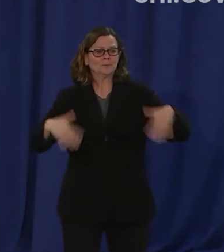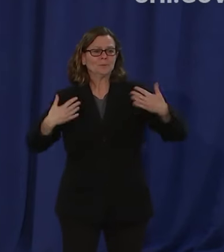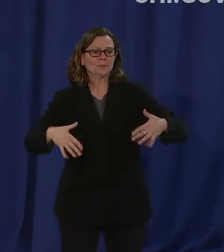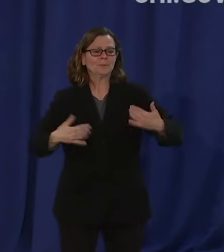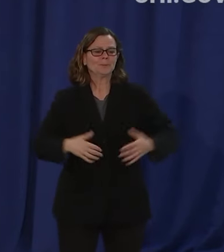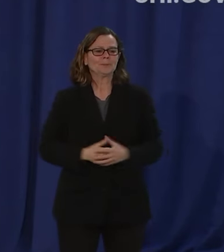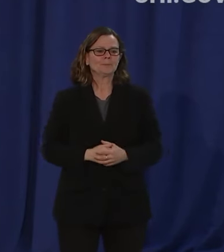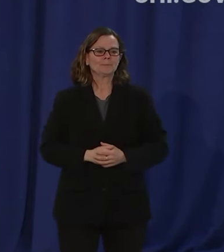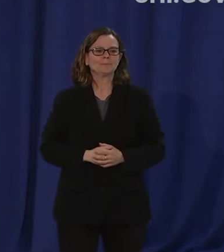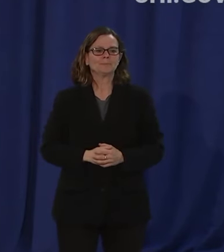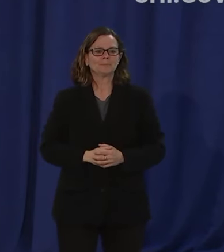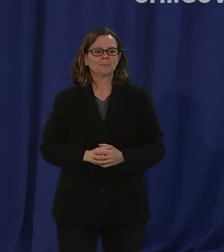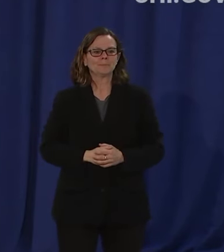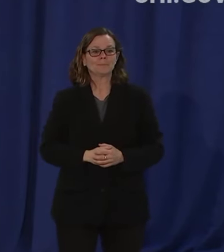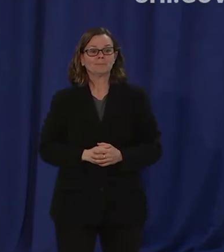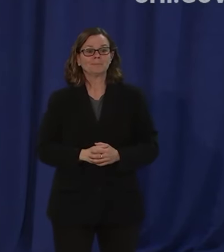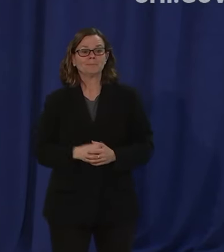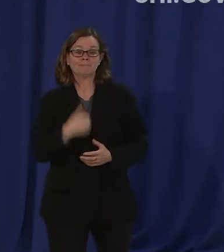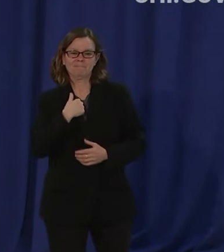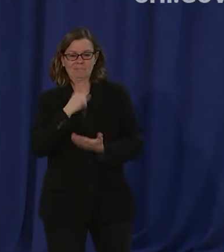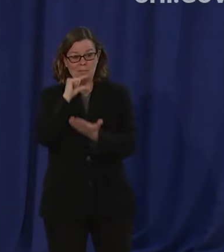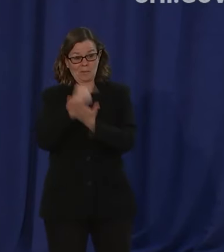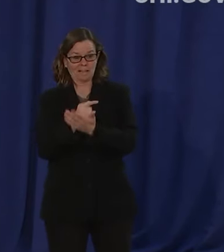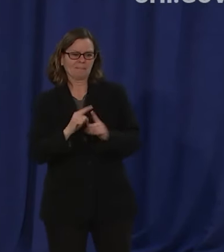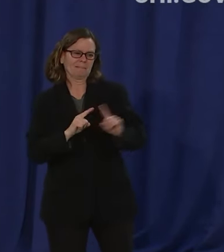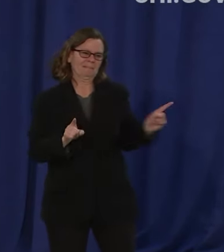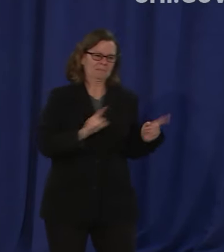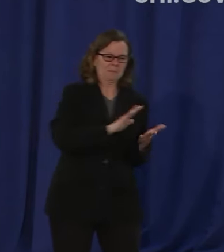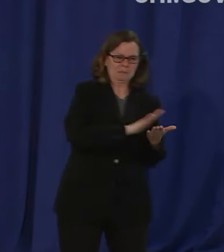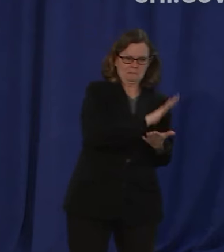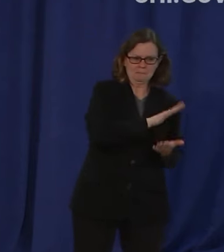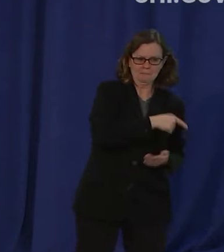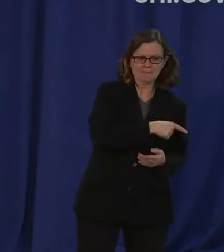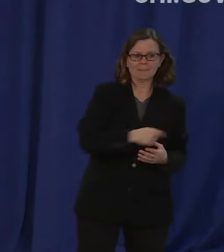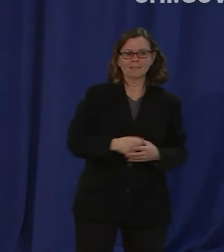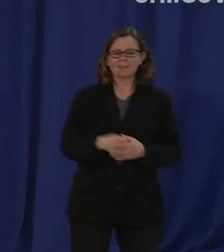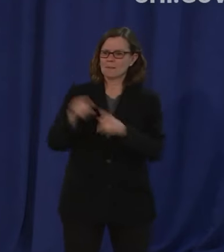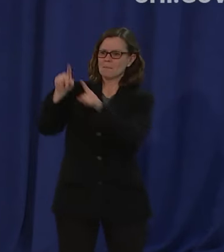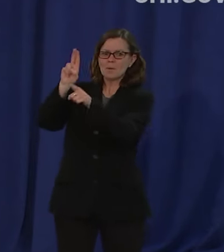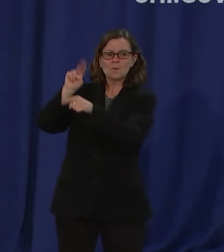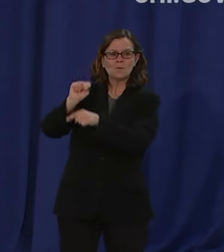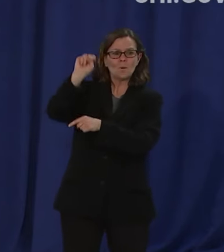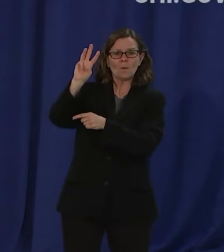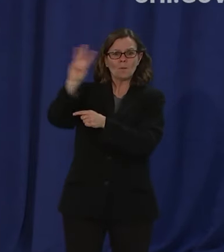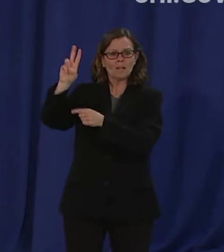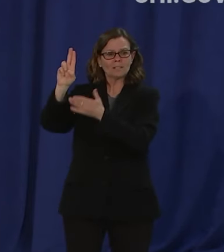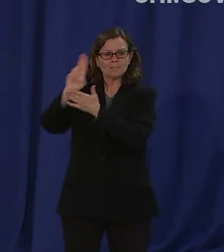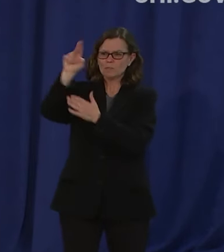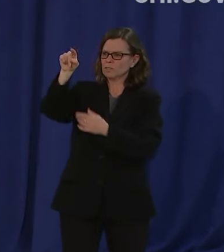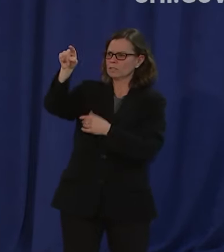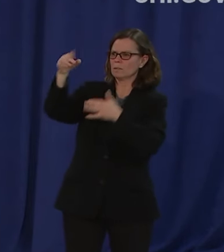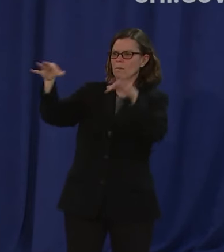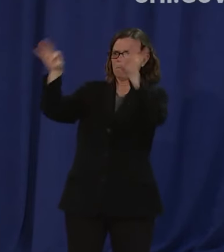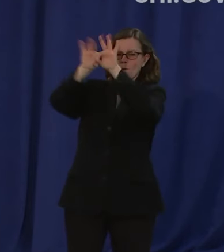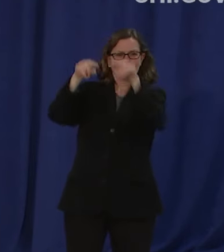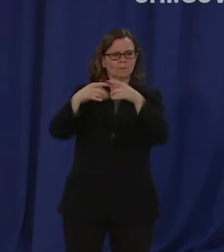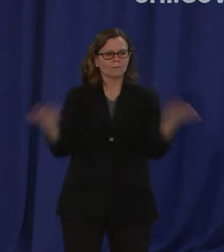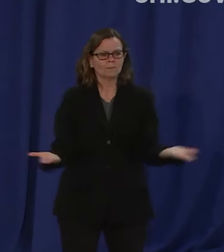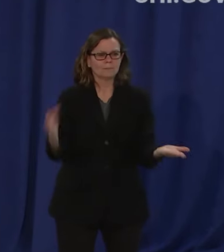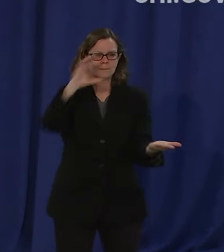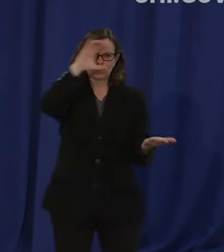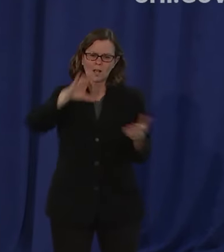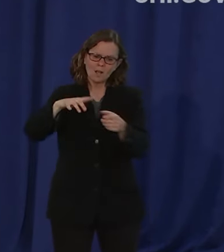different one um but northwestern is very important um to our city and to our region um it's a great researcher uh